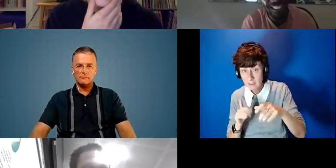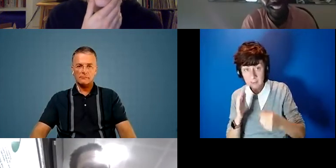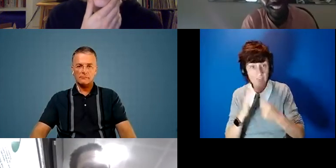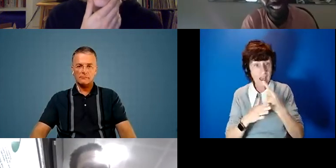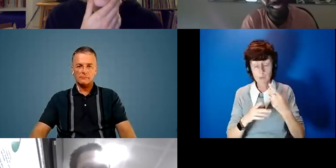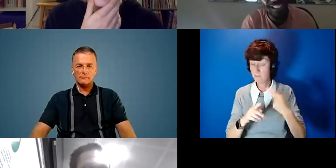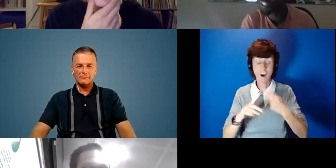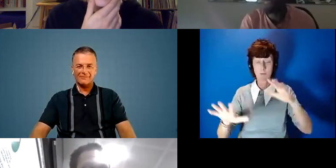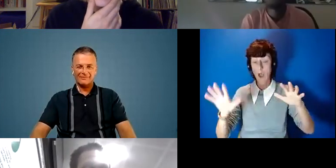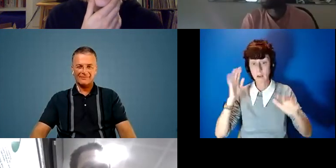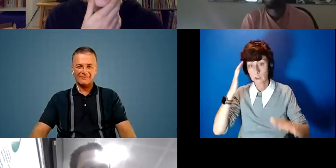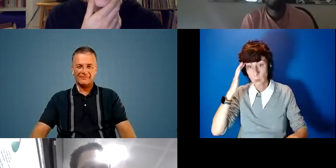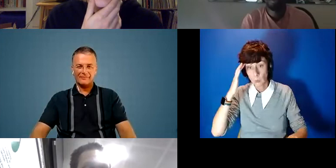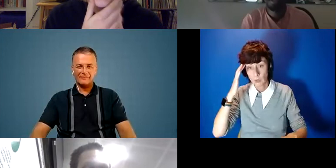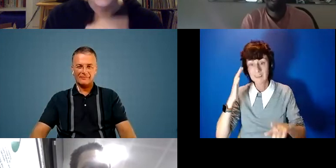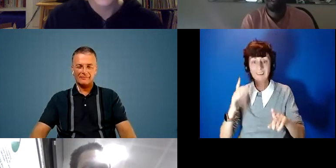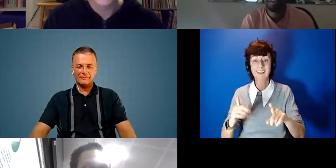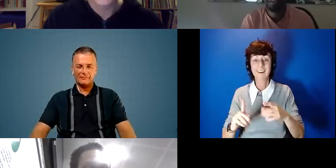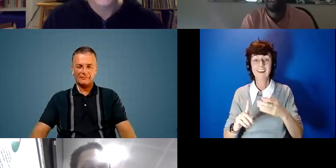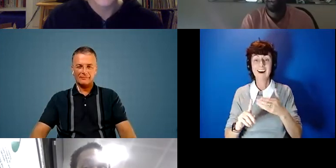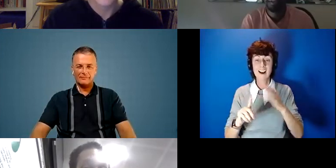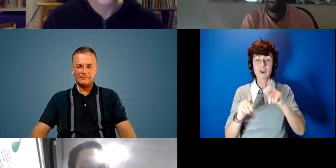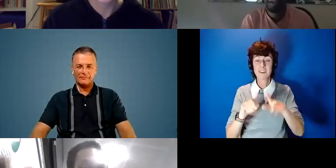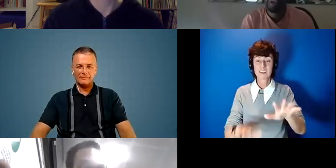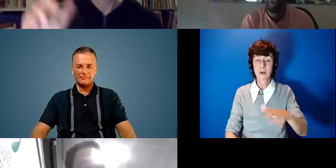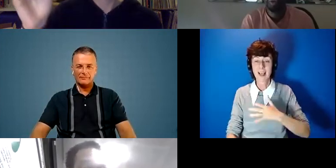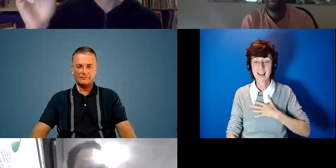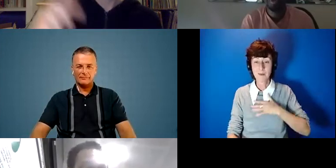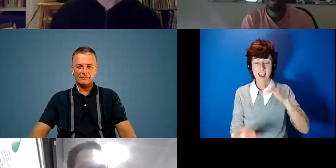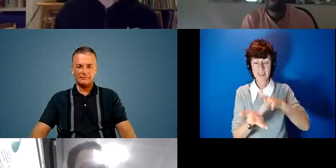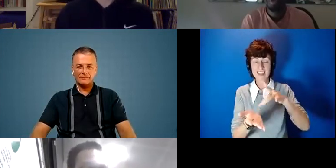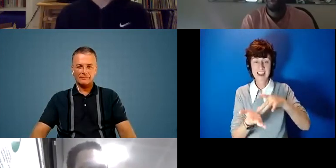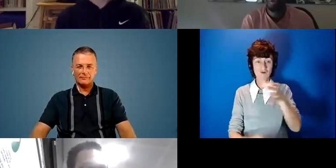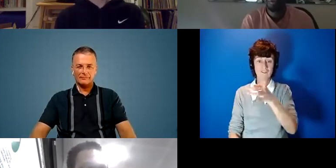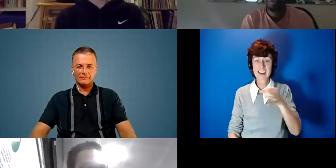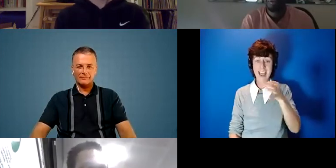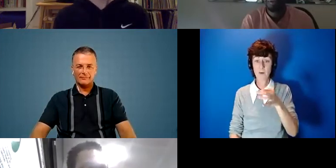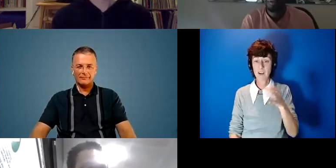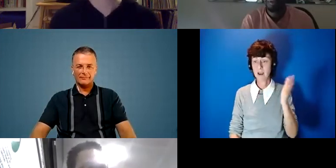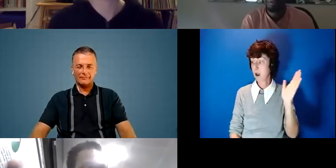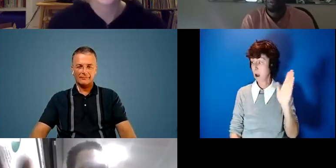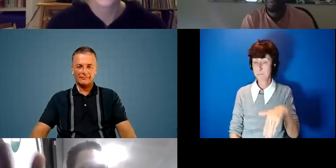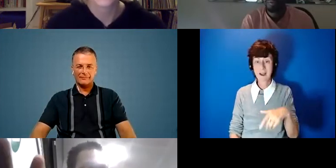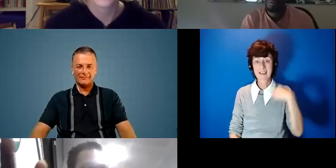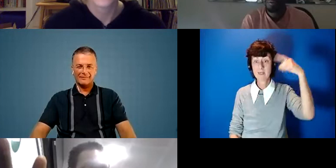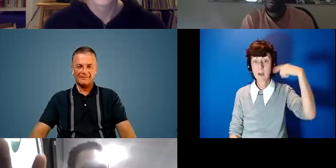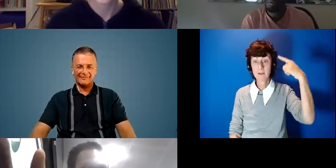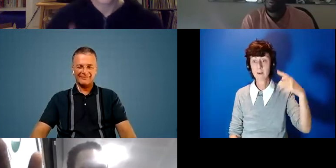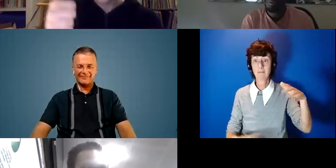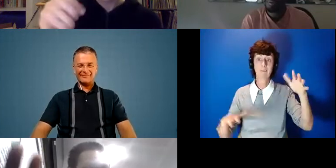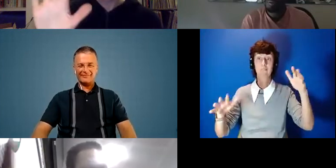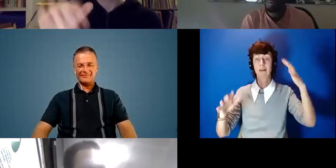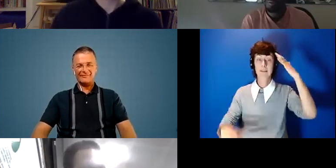went really fast yeah i noticed that as well it's suddenly playing up now i'm in the center of town they're back in the back in london it's all going a bit